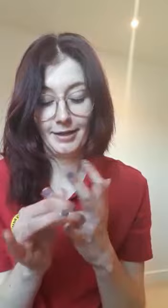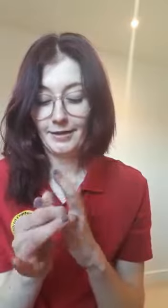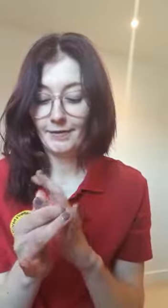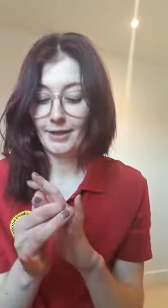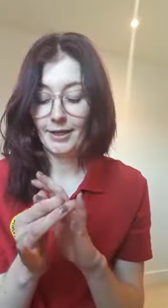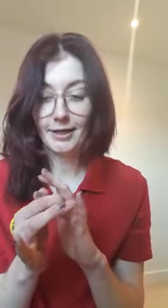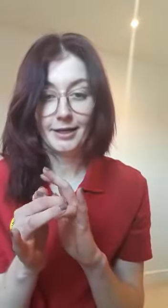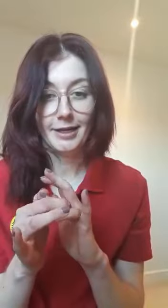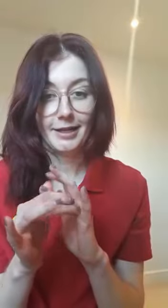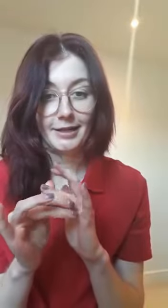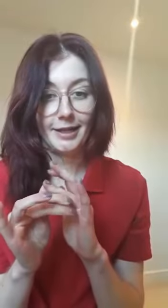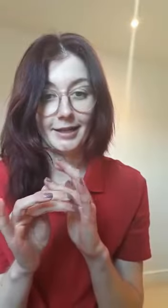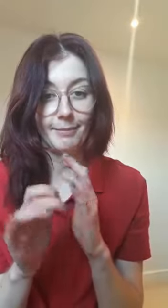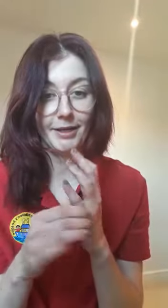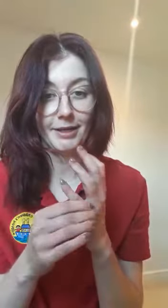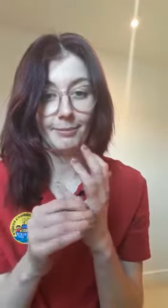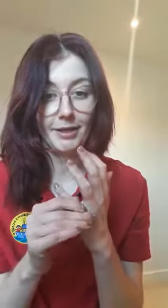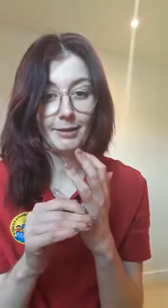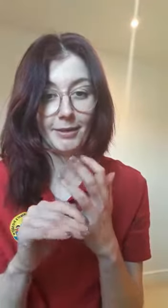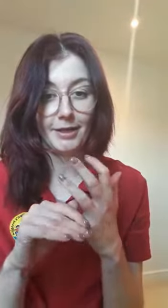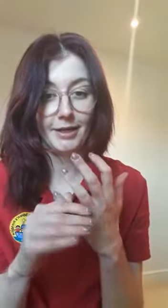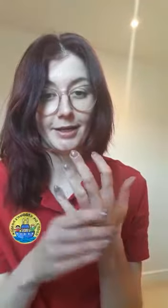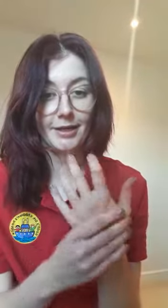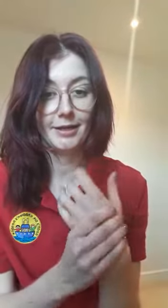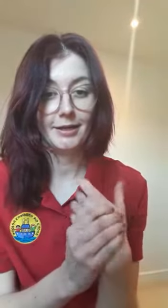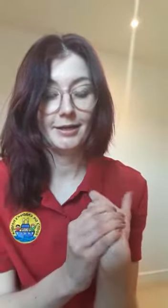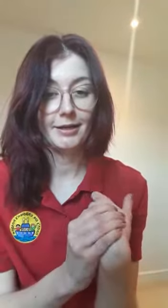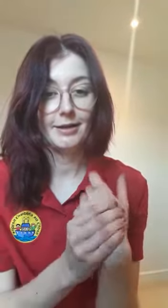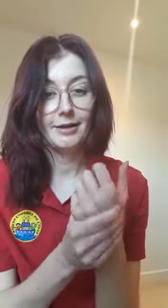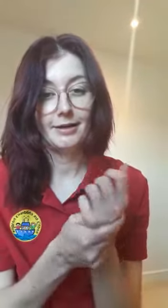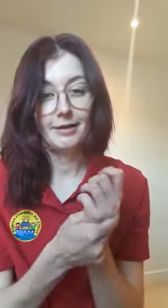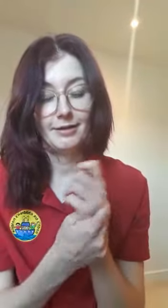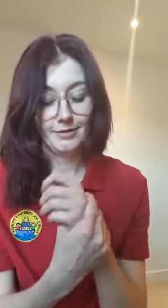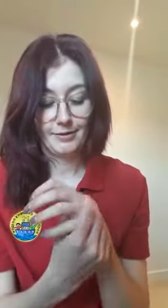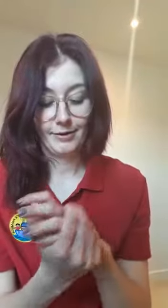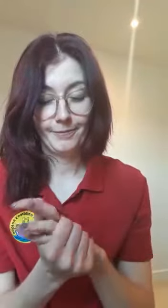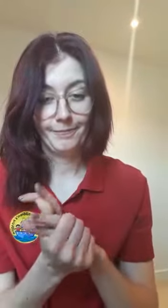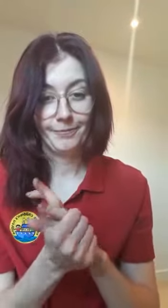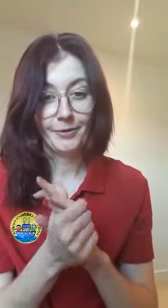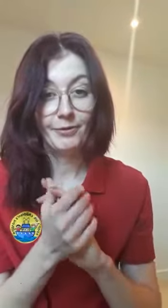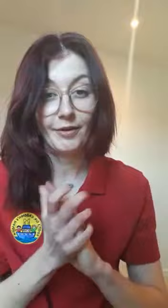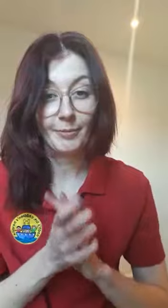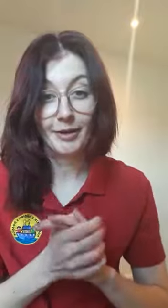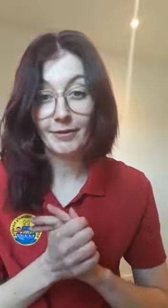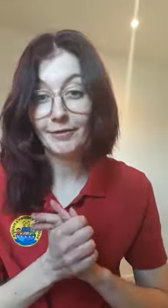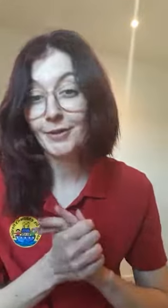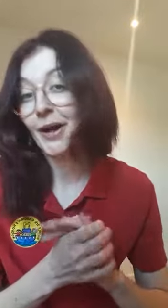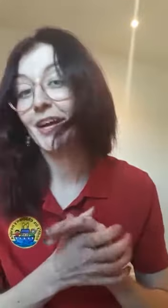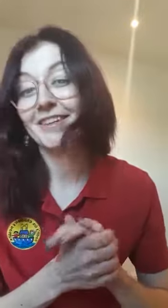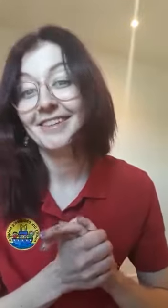finger, and then the pinky pinky pinky. So we'll give a bit of love to our hand.